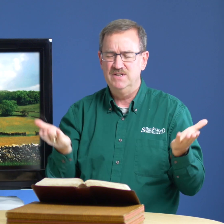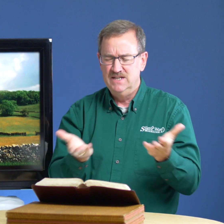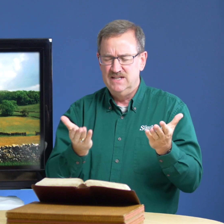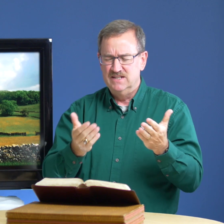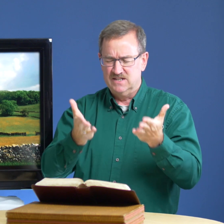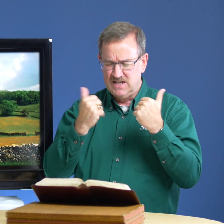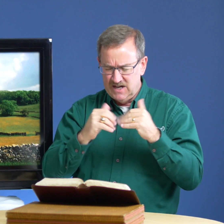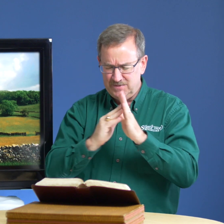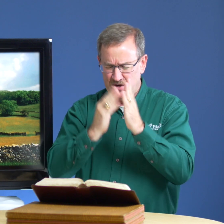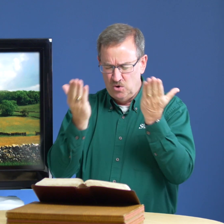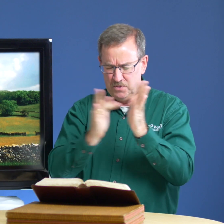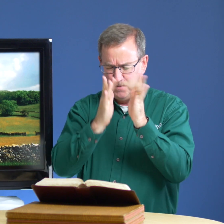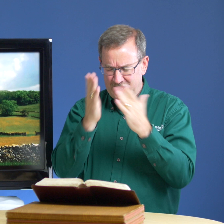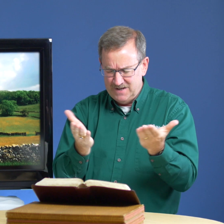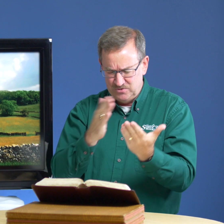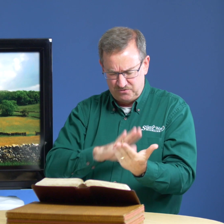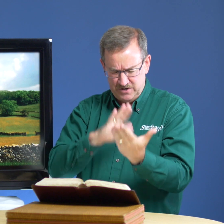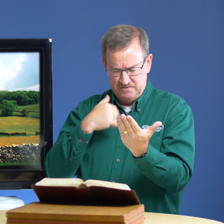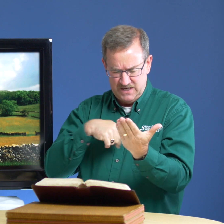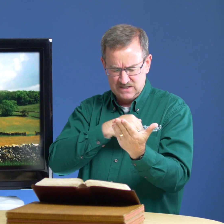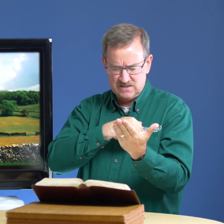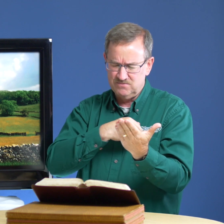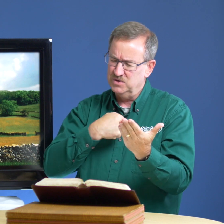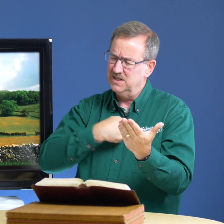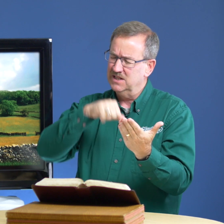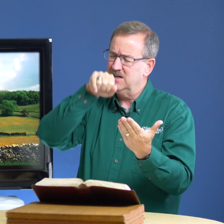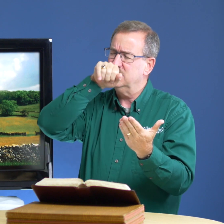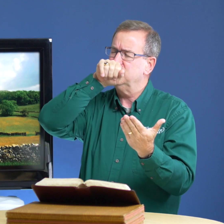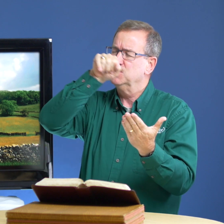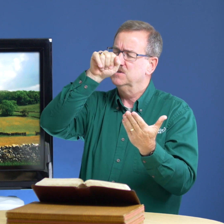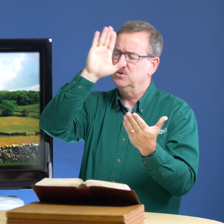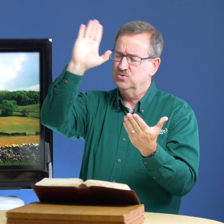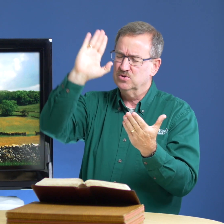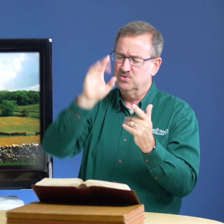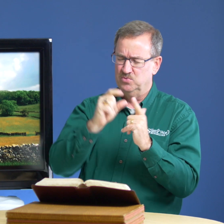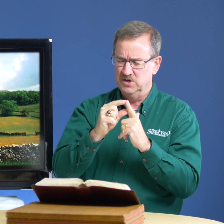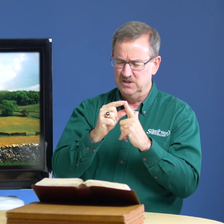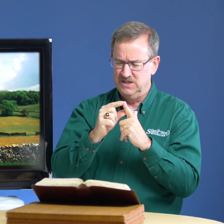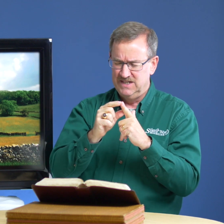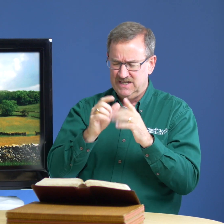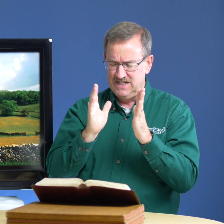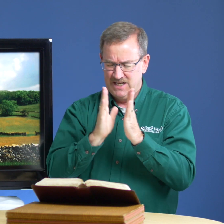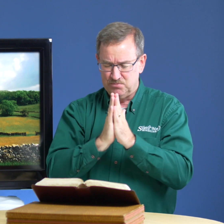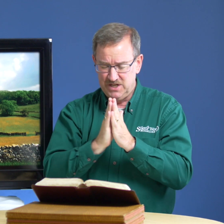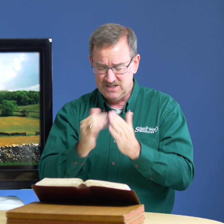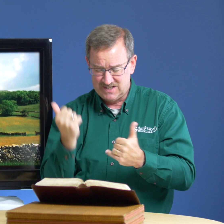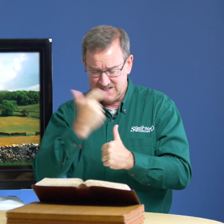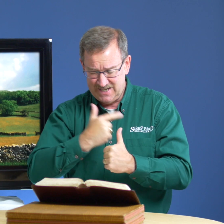to come and open a bible in front of us we love your word and i pray that today